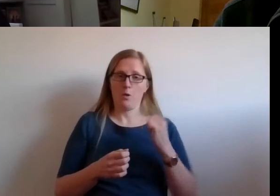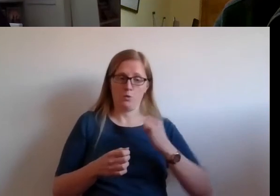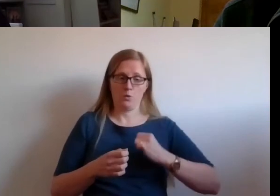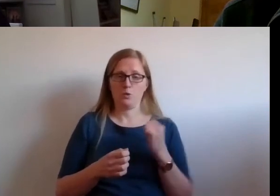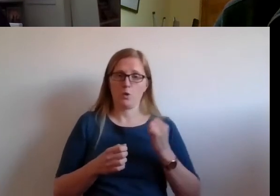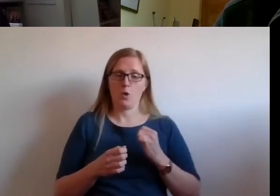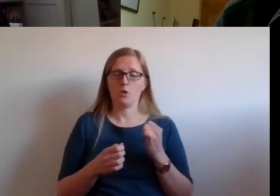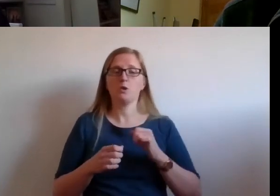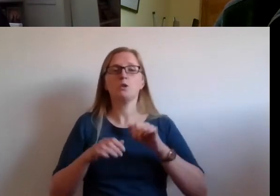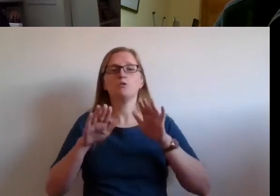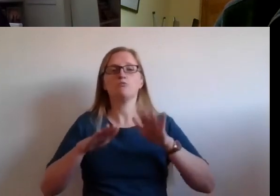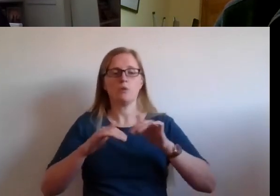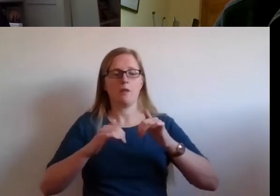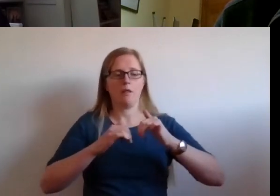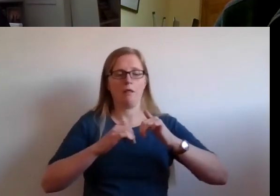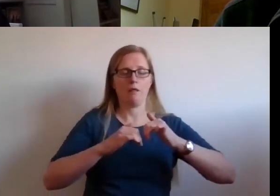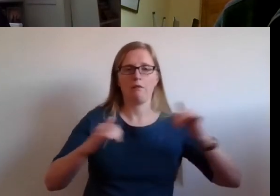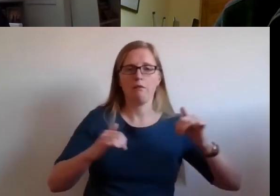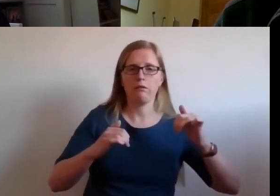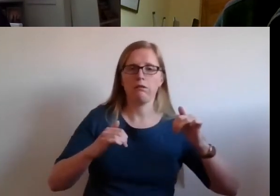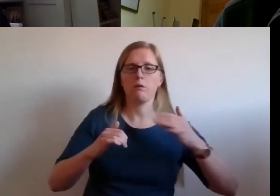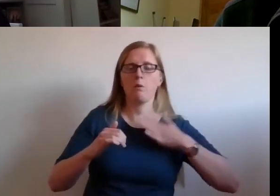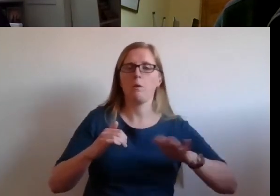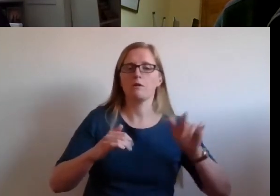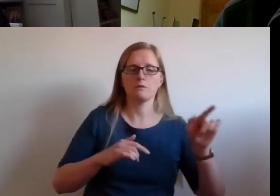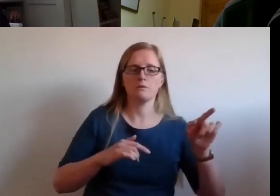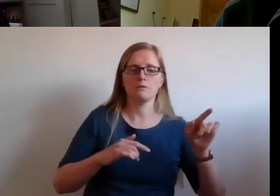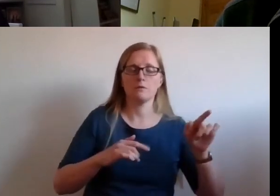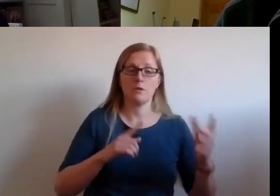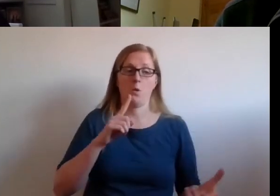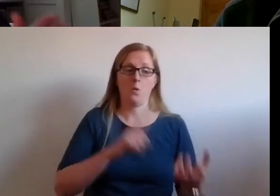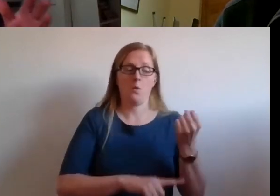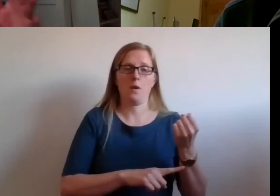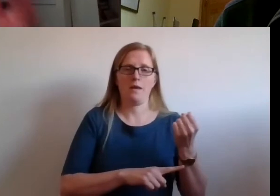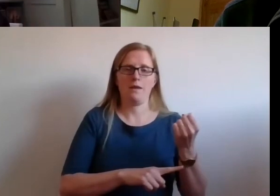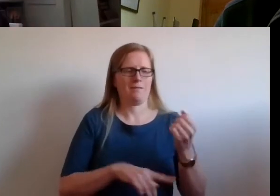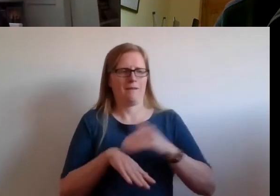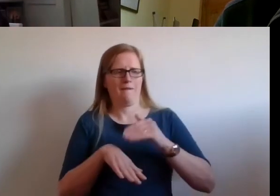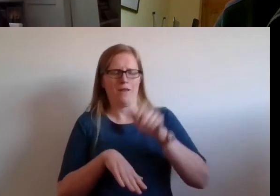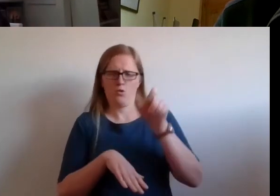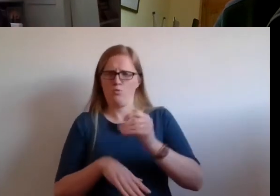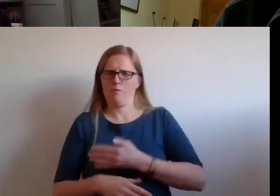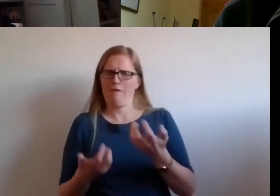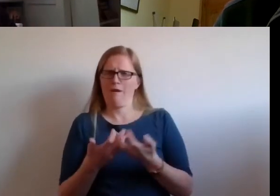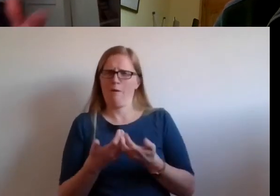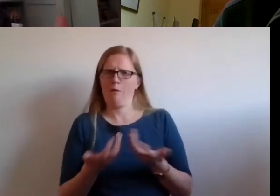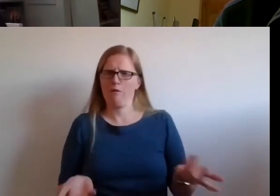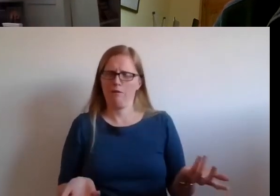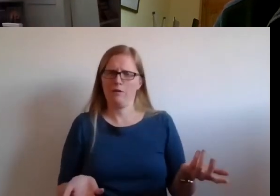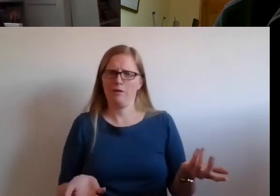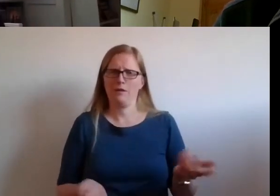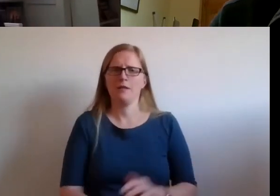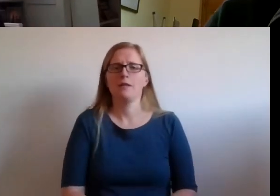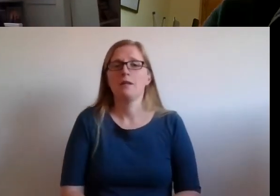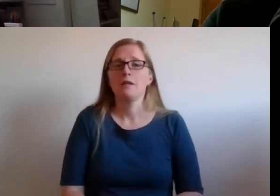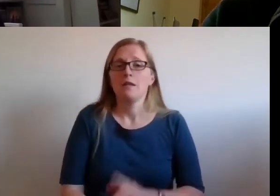Yeah, in the report, you know, all the recommendations that we made were for the here and now, the reality